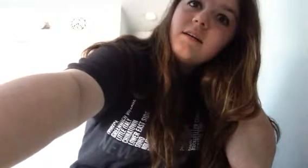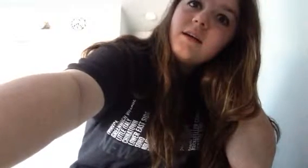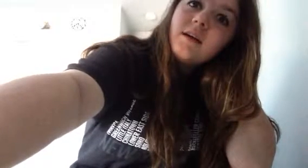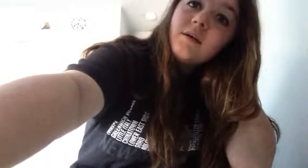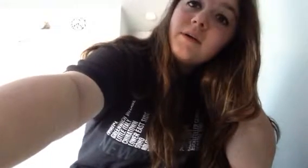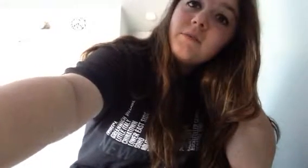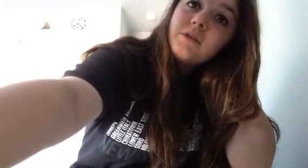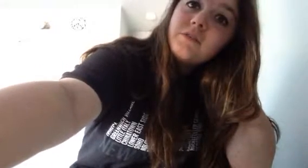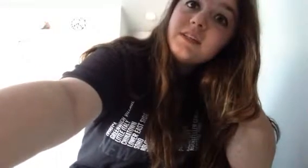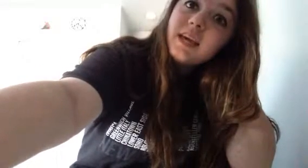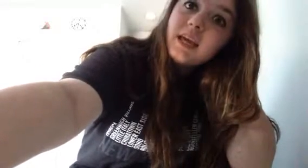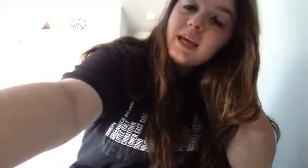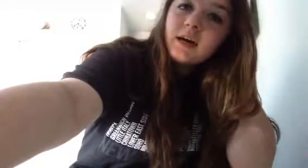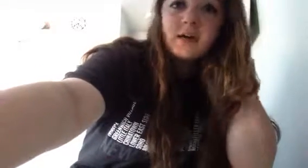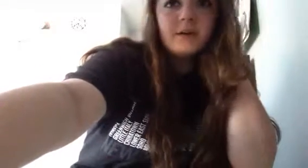and i hope you have a wonderful day um